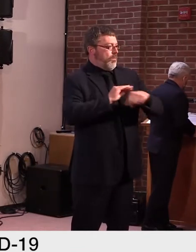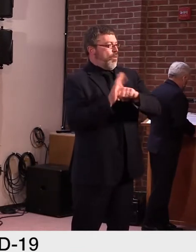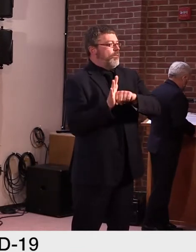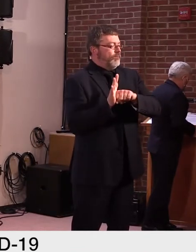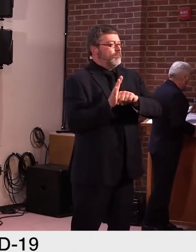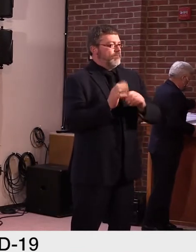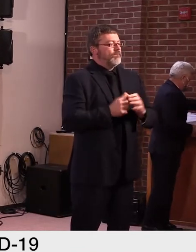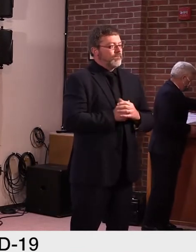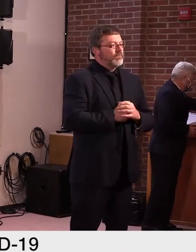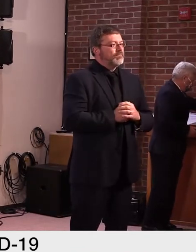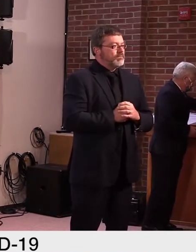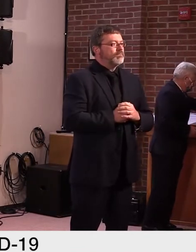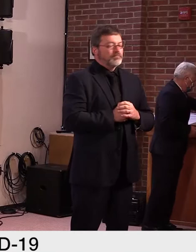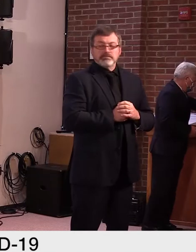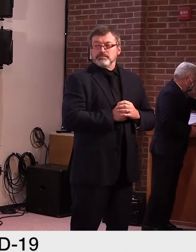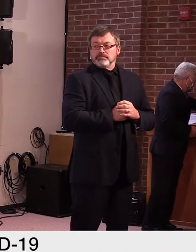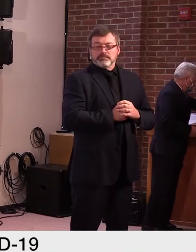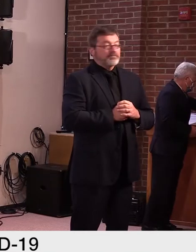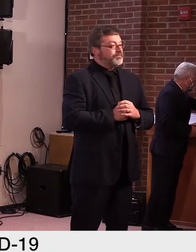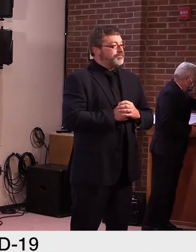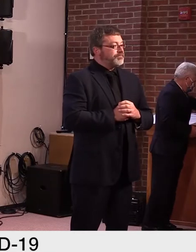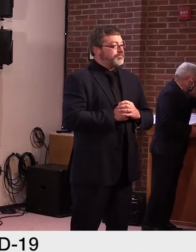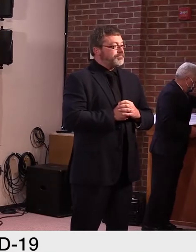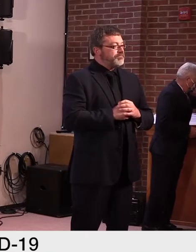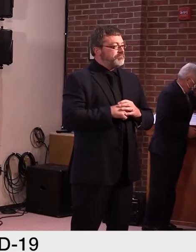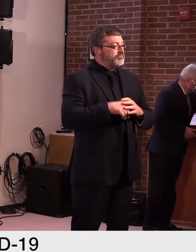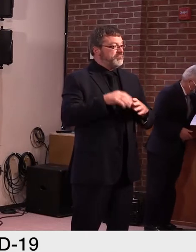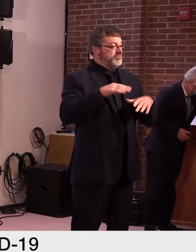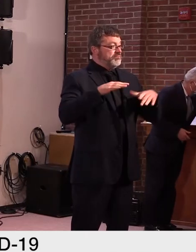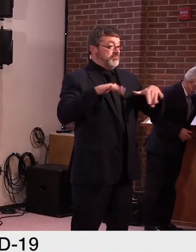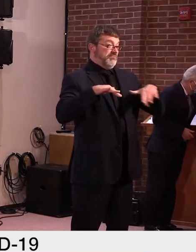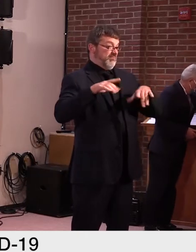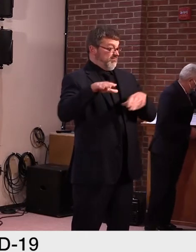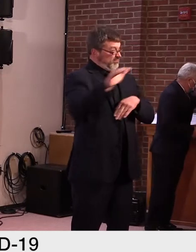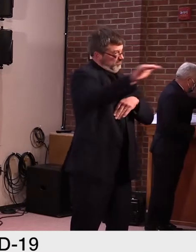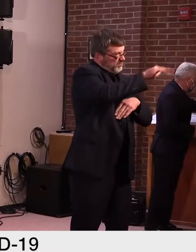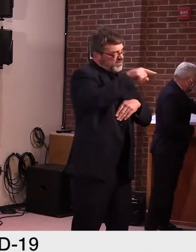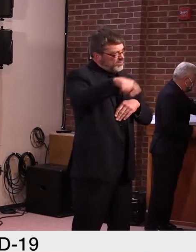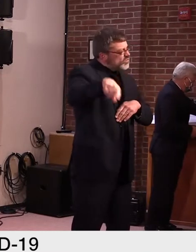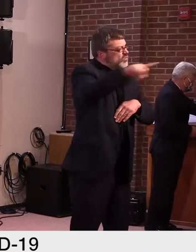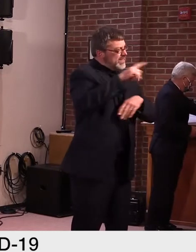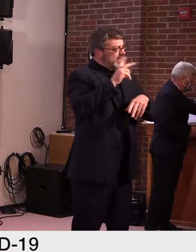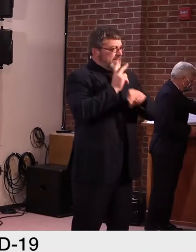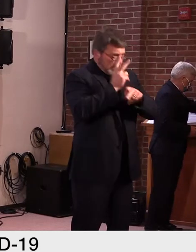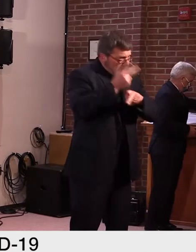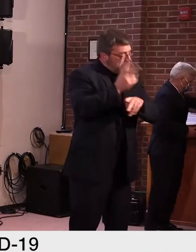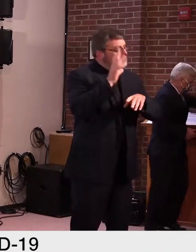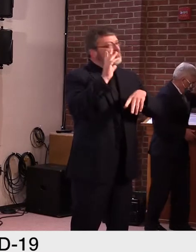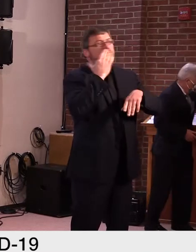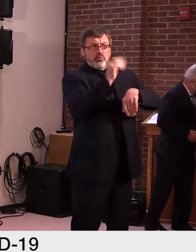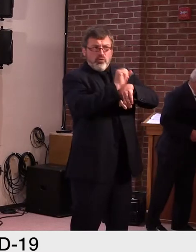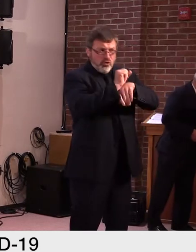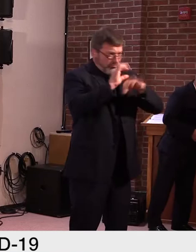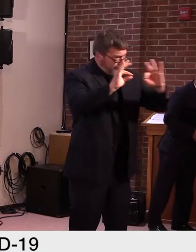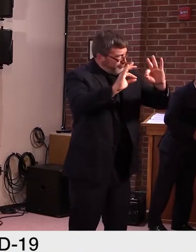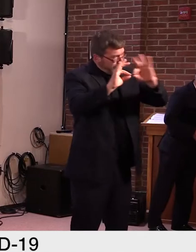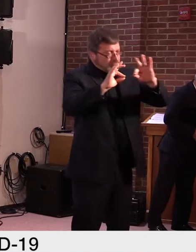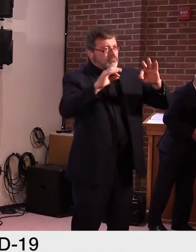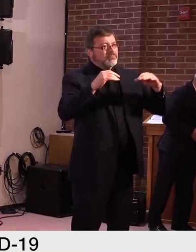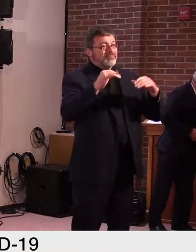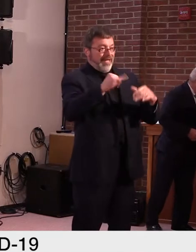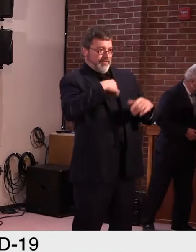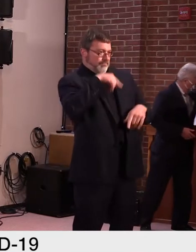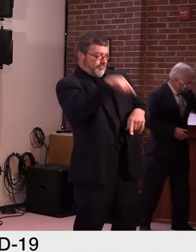Our collective good work to date has let us open just about every sector to some extent. And we've been able to